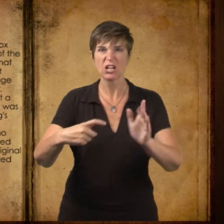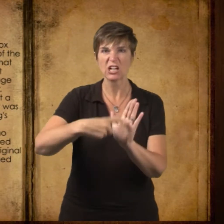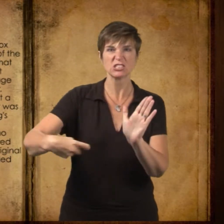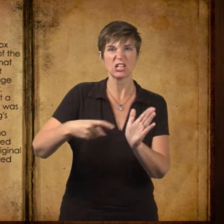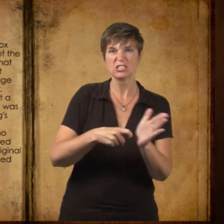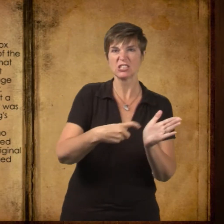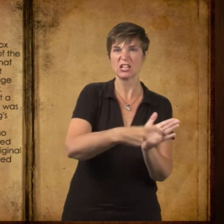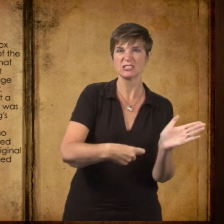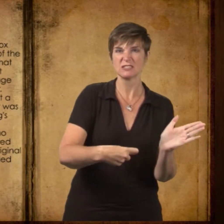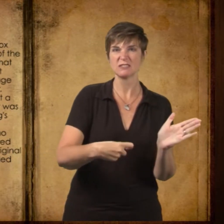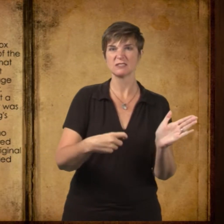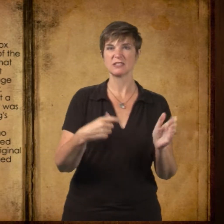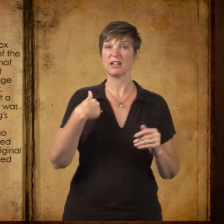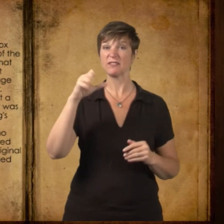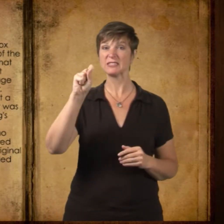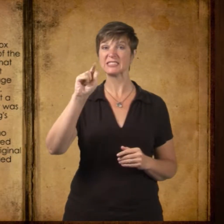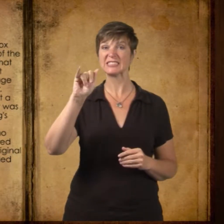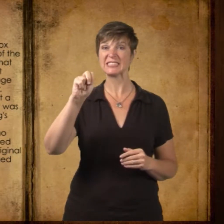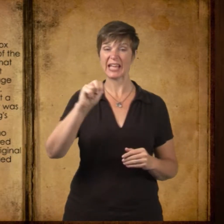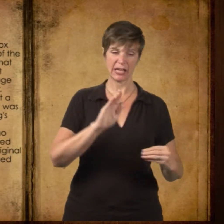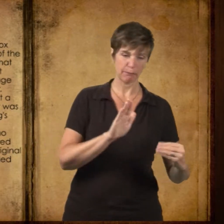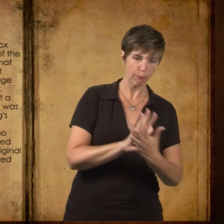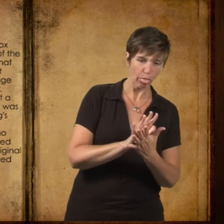and some places faded or stained.